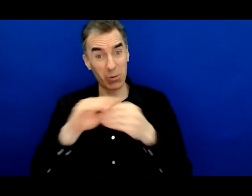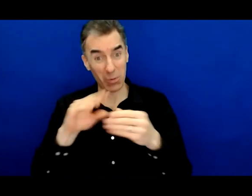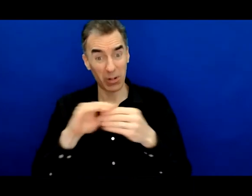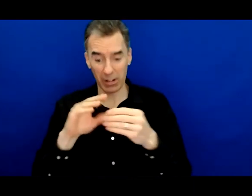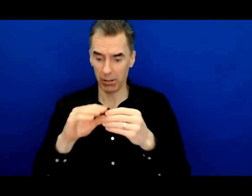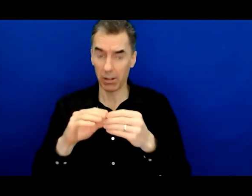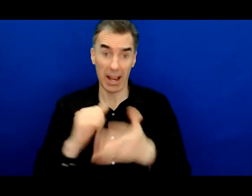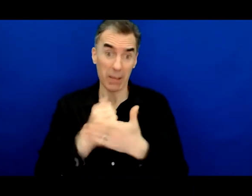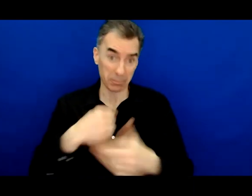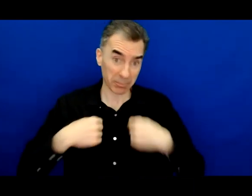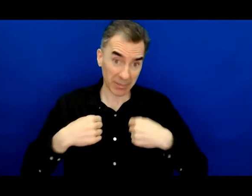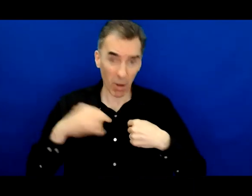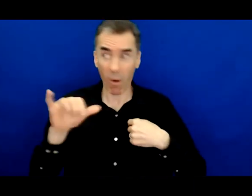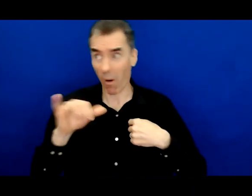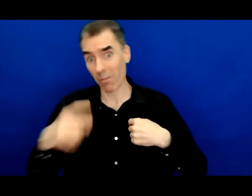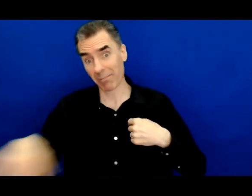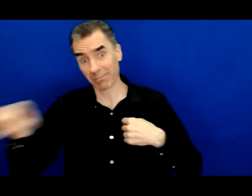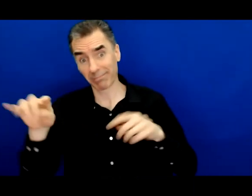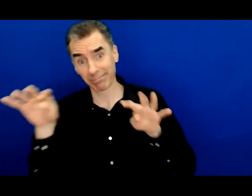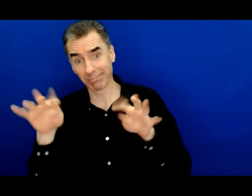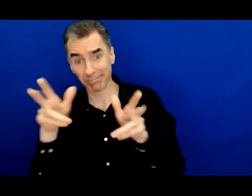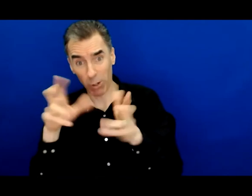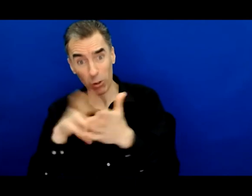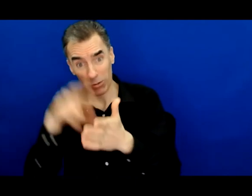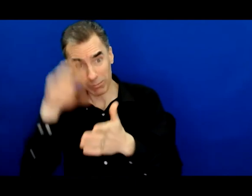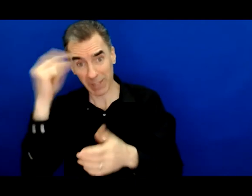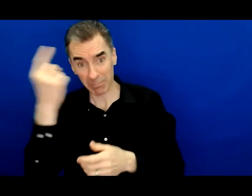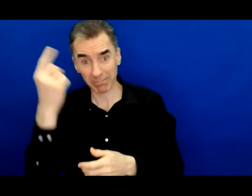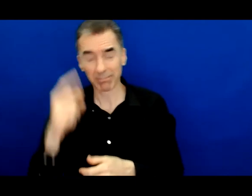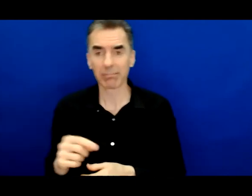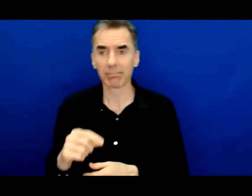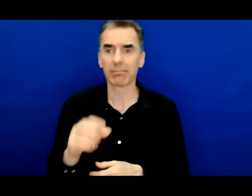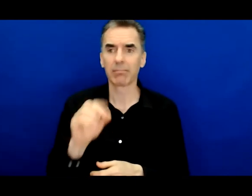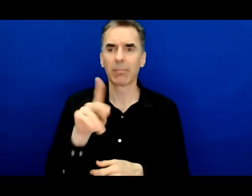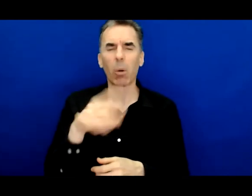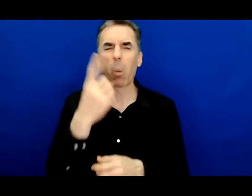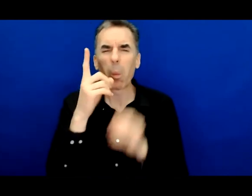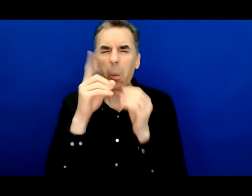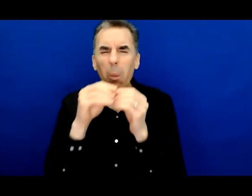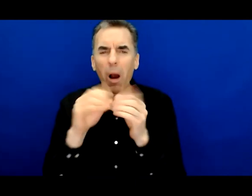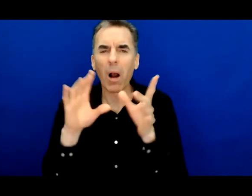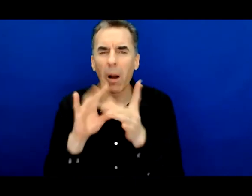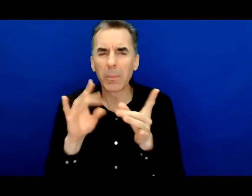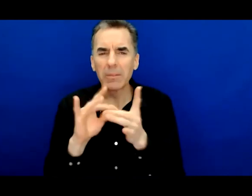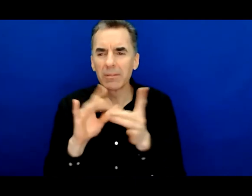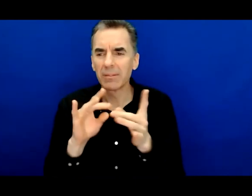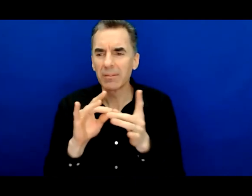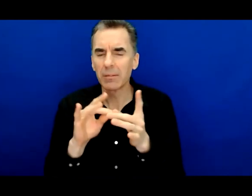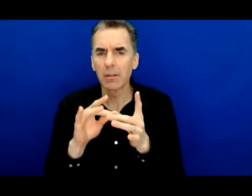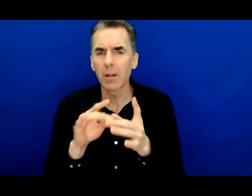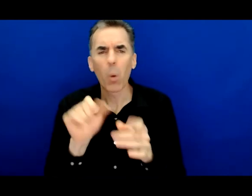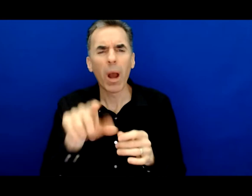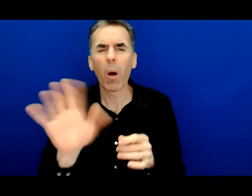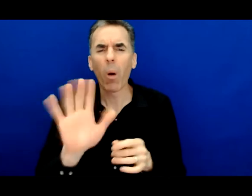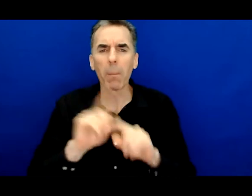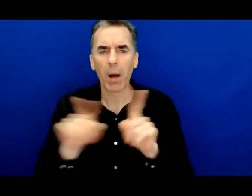trust all of us here so Glenn there there's a last comment as I mentioned this is not a question but this